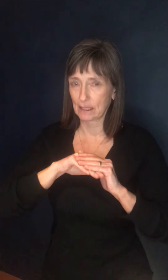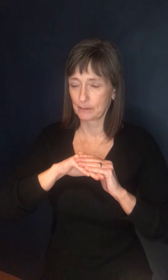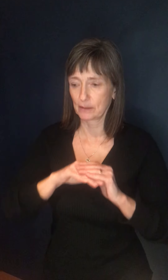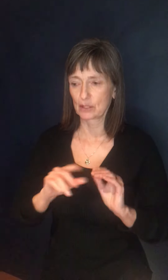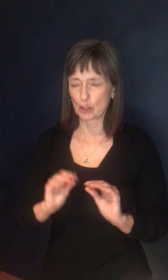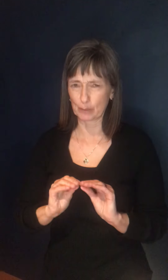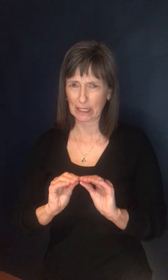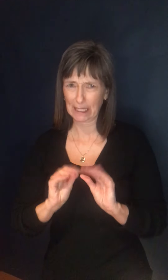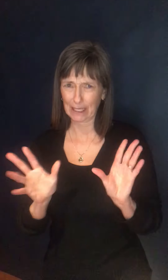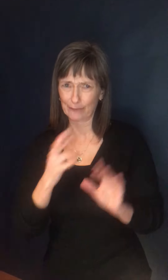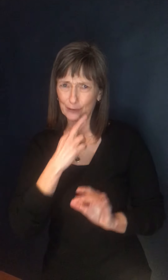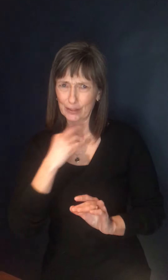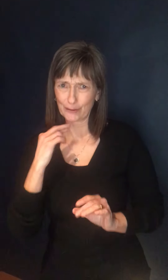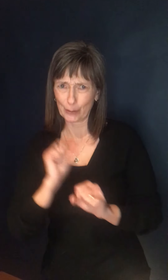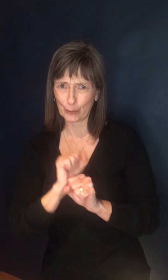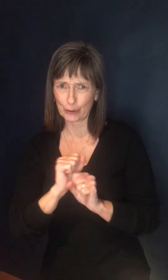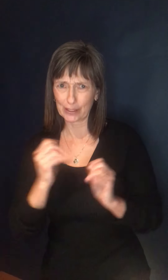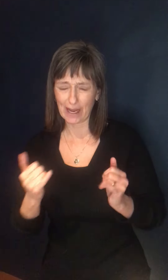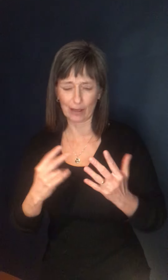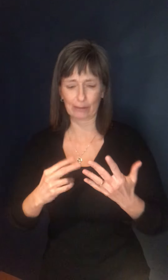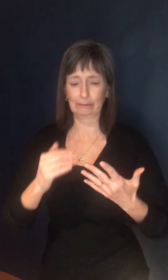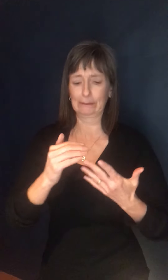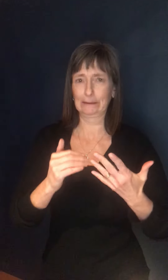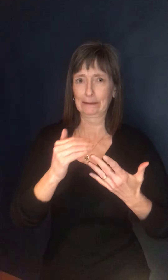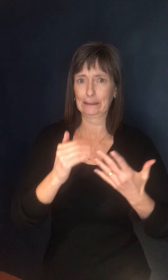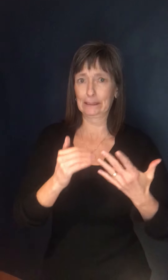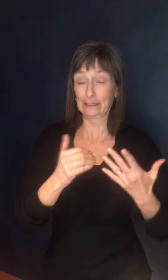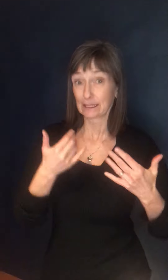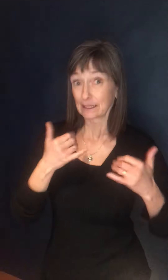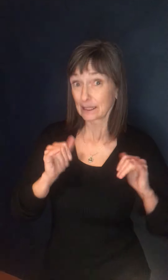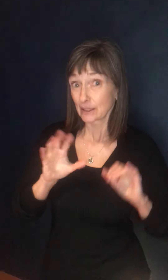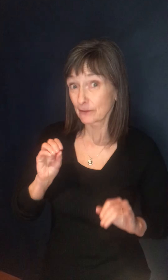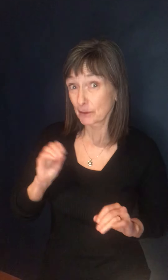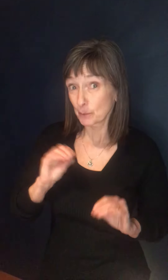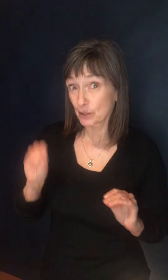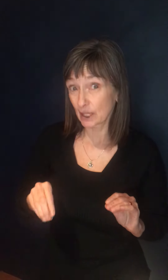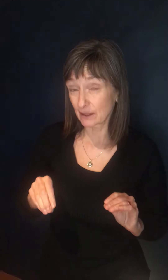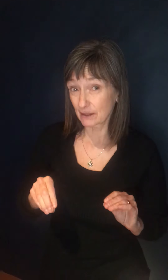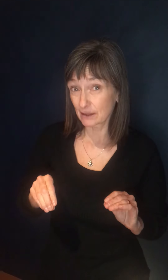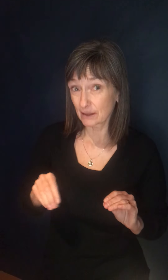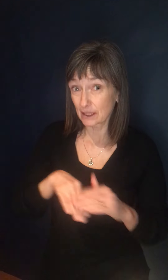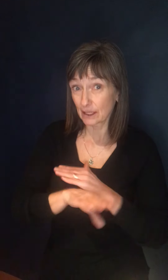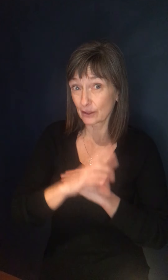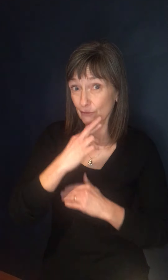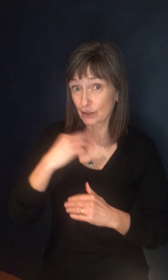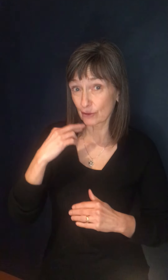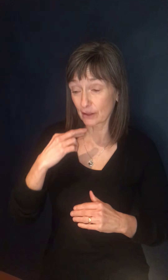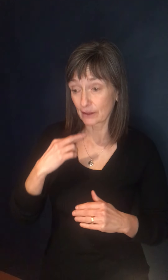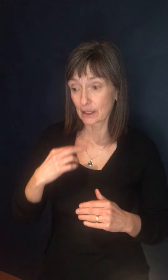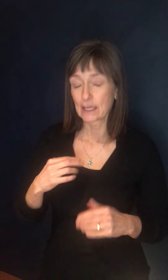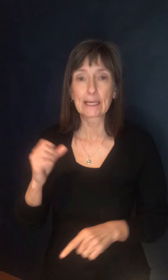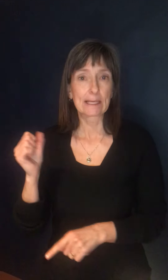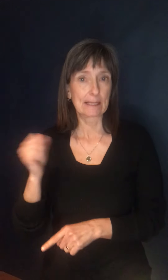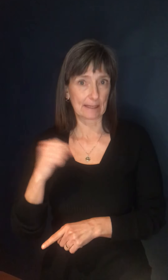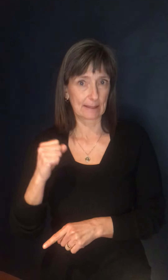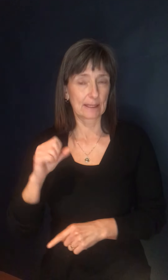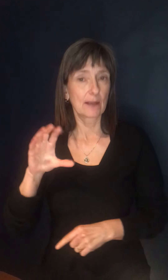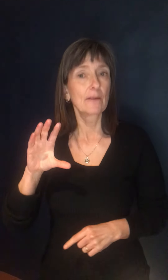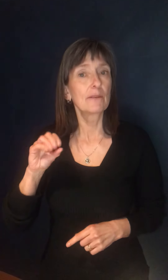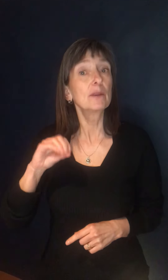restaurant workers out there. Um, is it still 50% capacity in this Alert Level? Yes, it will be 50% capacity for